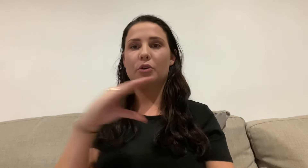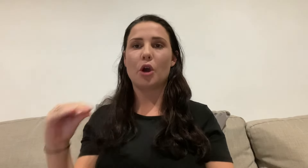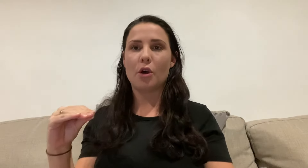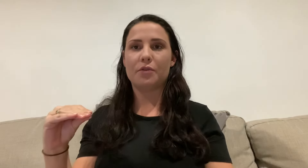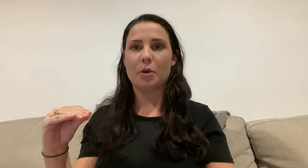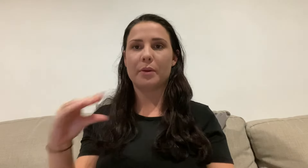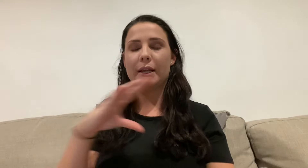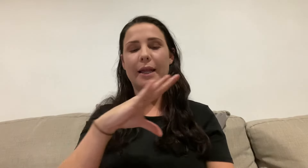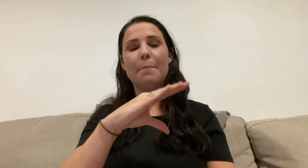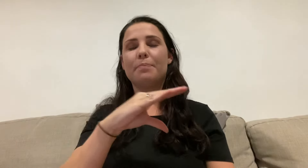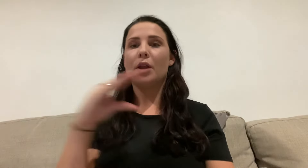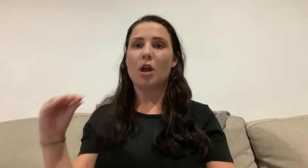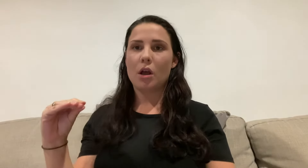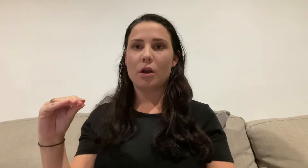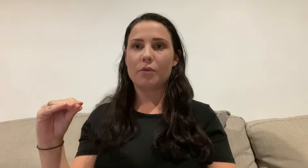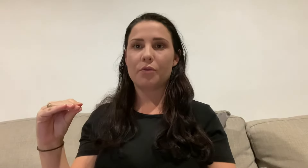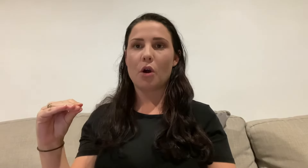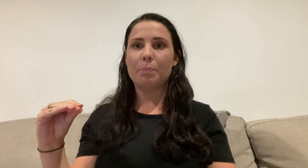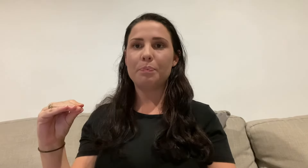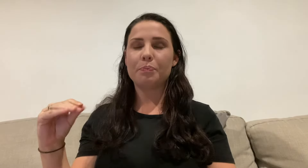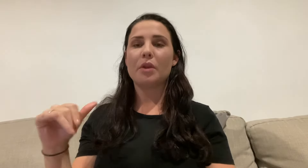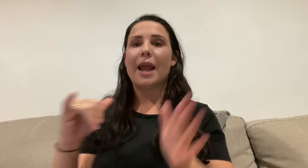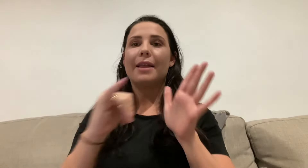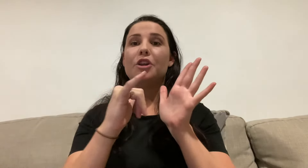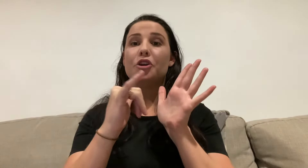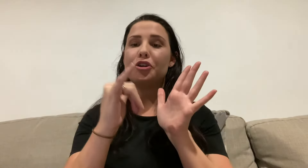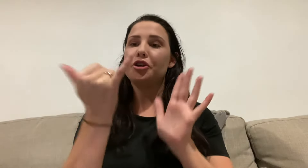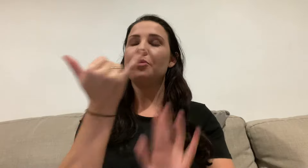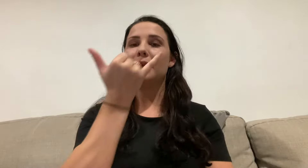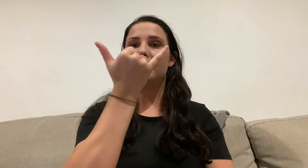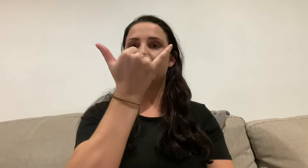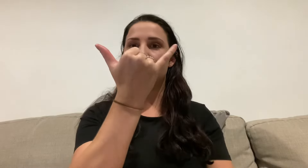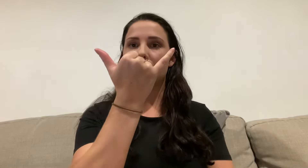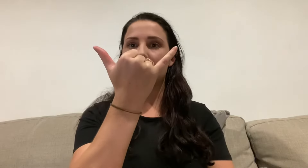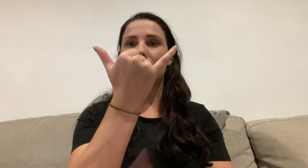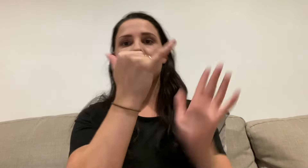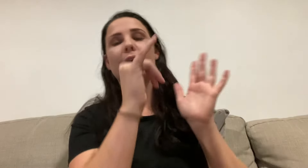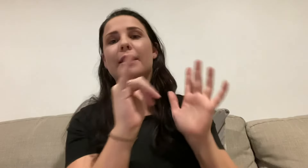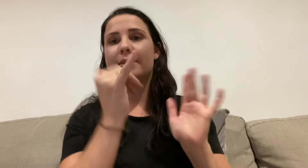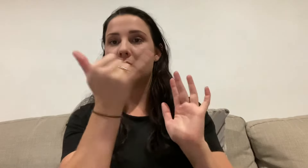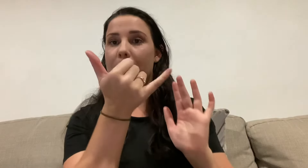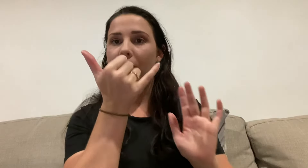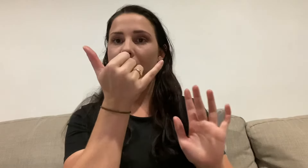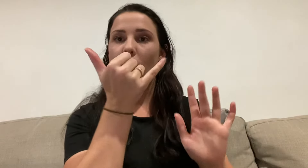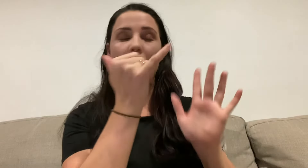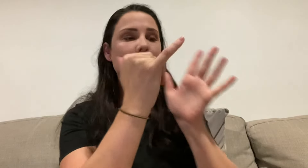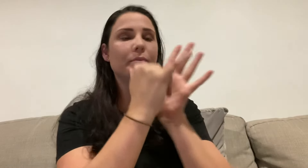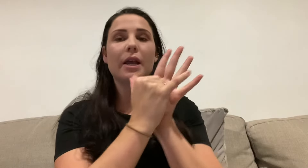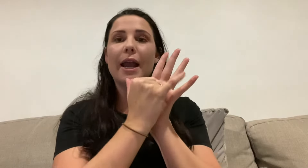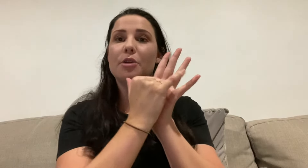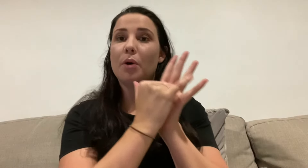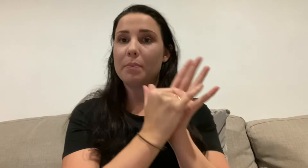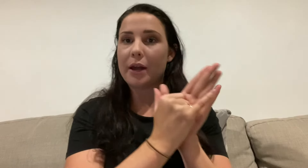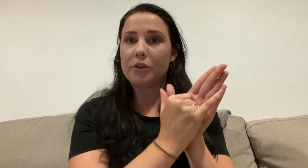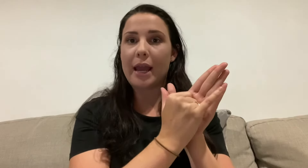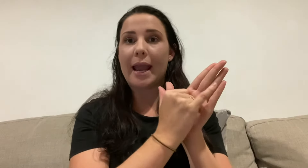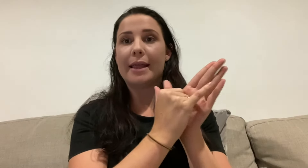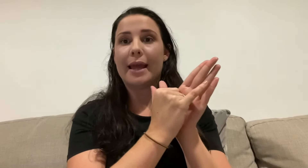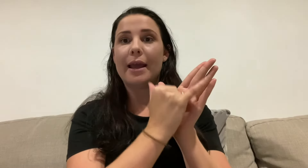curved moment like that from, and then YouTube is like, that's the American Y. And you pop that on your hand there.